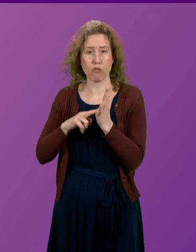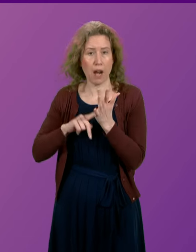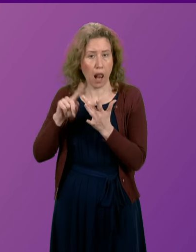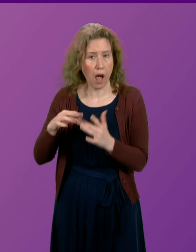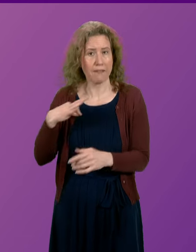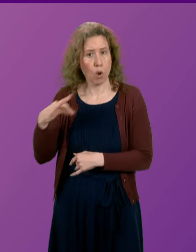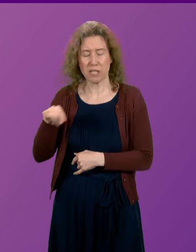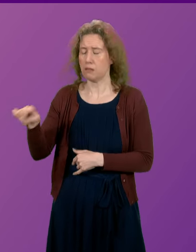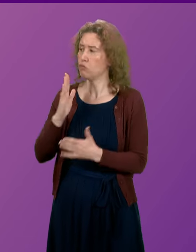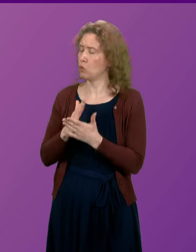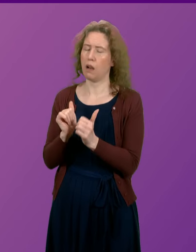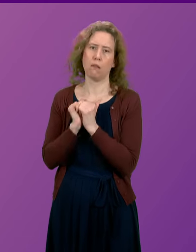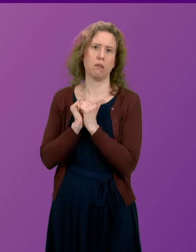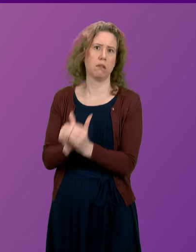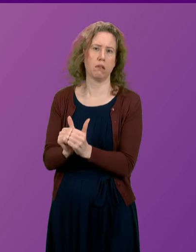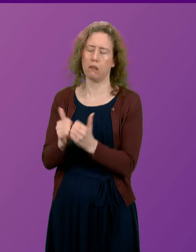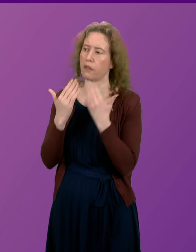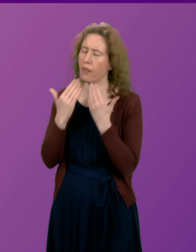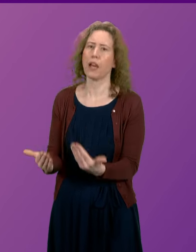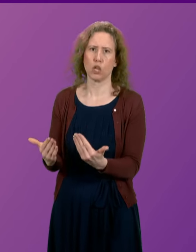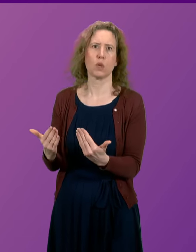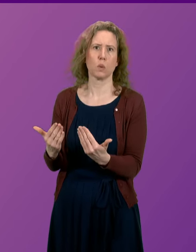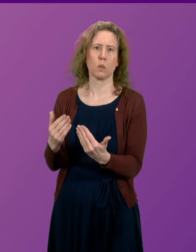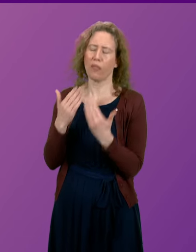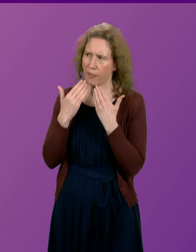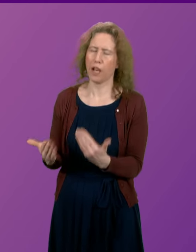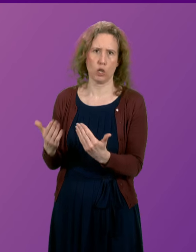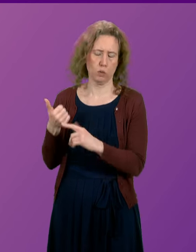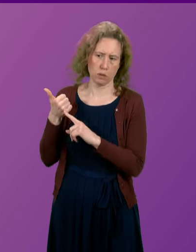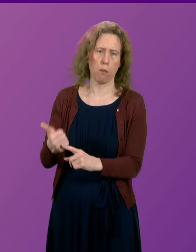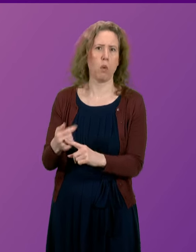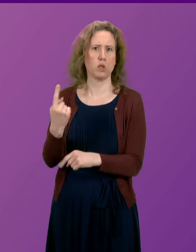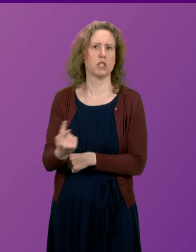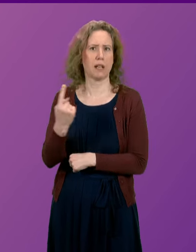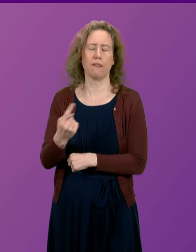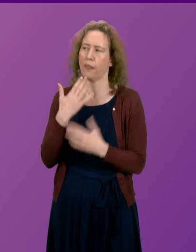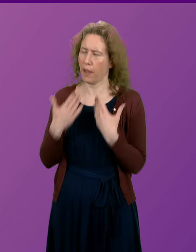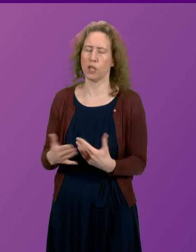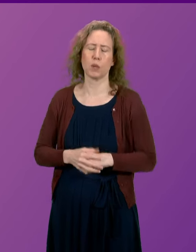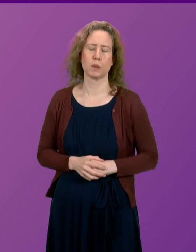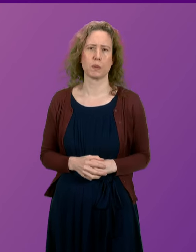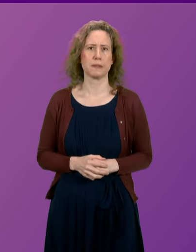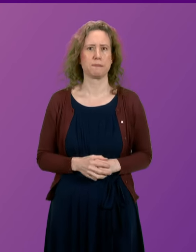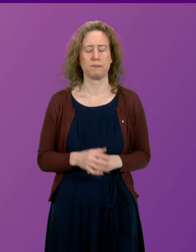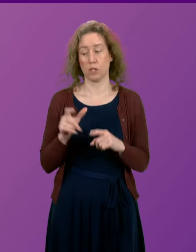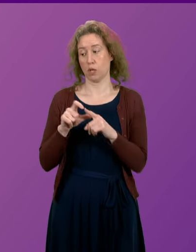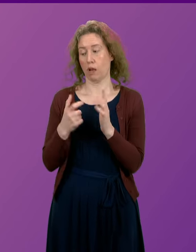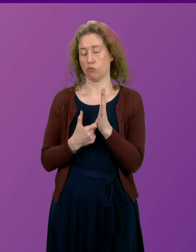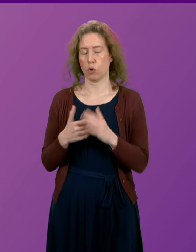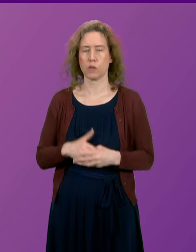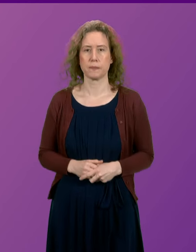admiration and appreciation of the government for the steps they took to support an individual in our society. Douglas Ross.